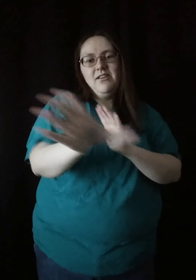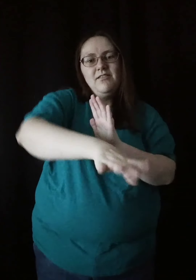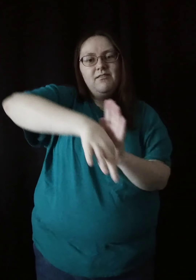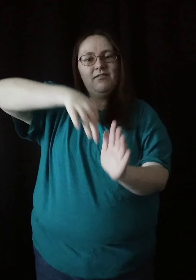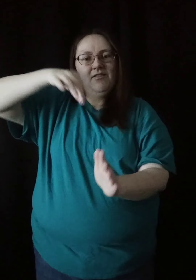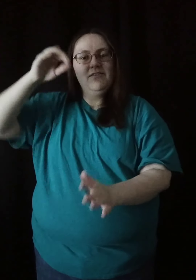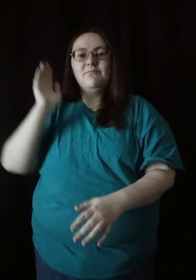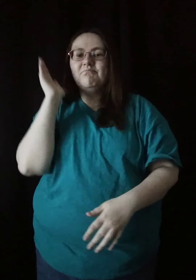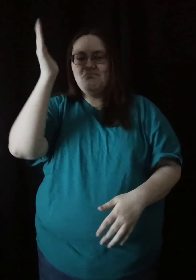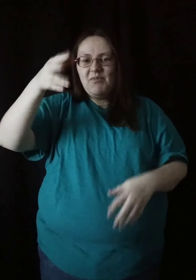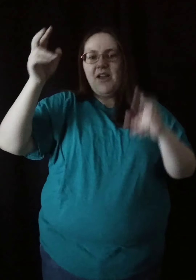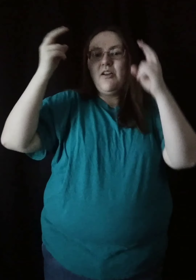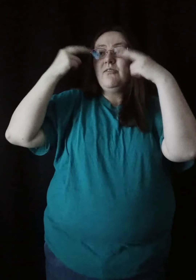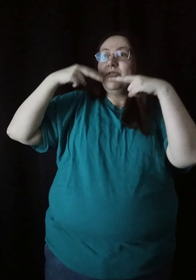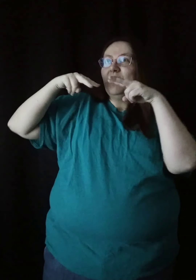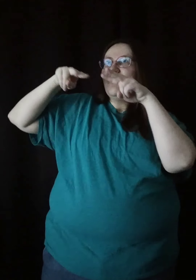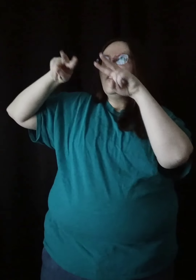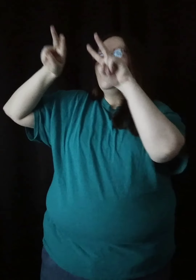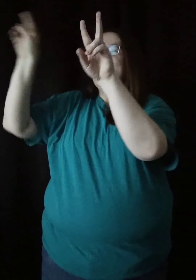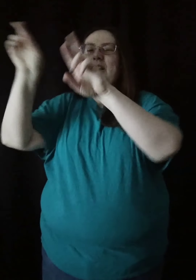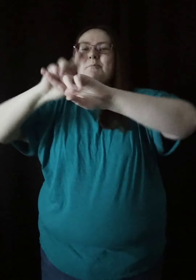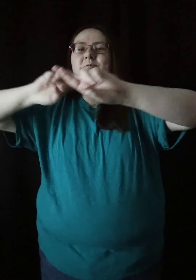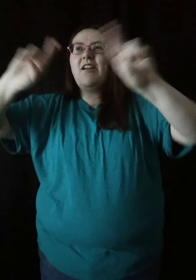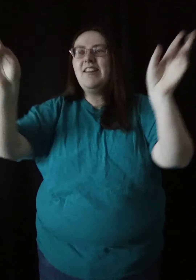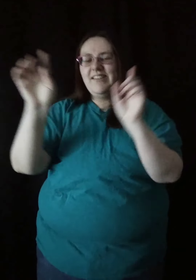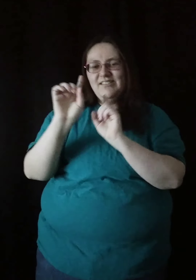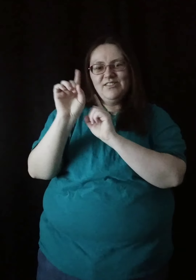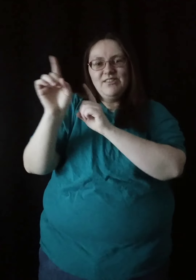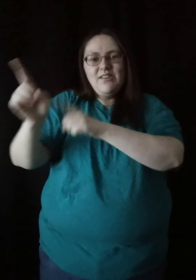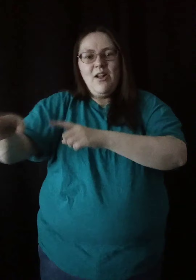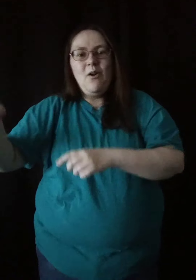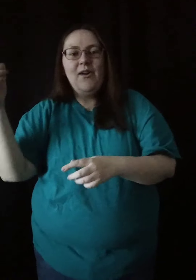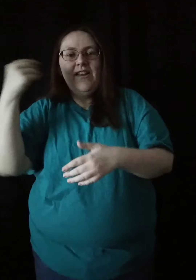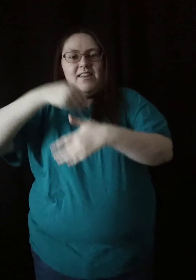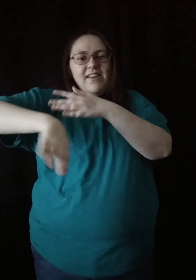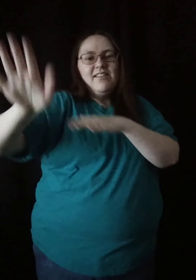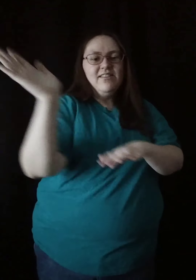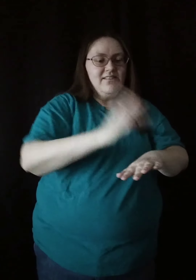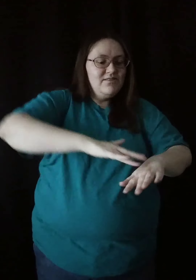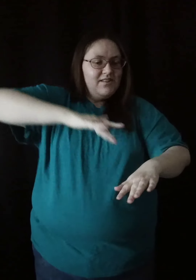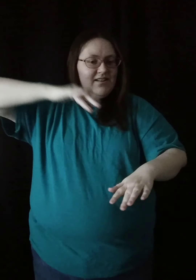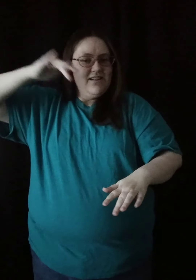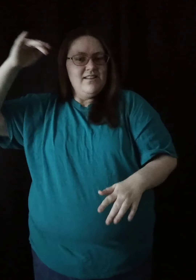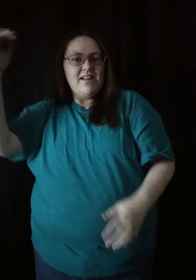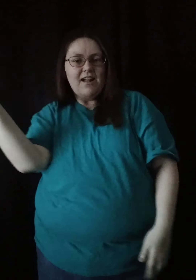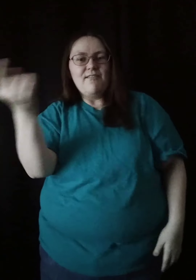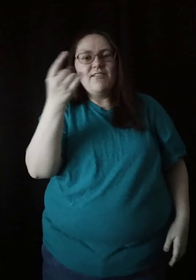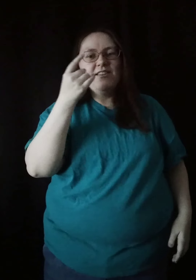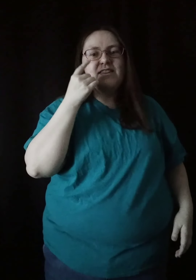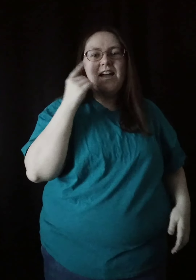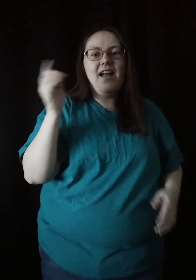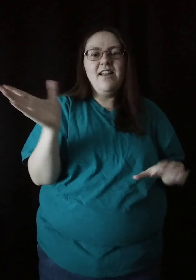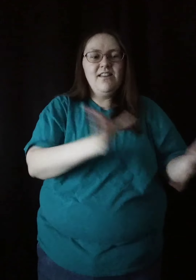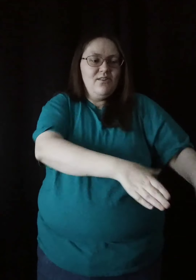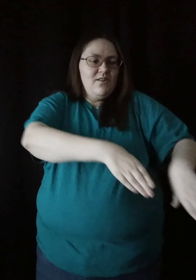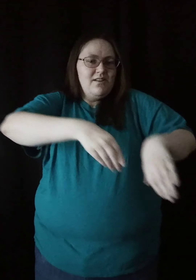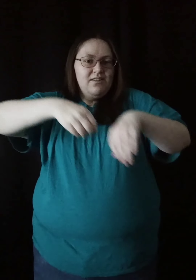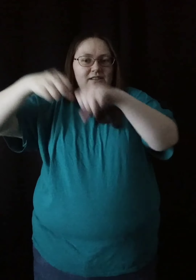be the ones found, looking up, ready to go In the twinkling of an eye, we